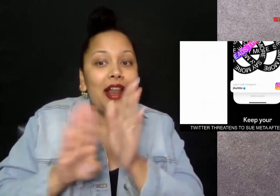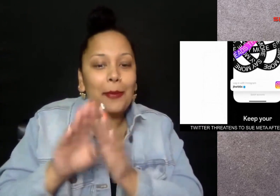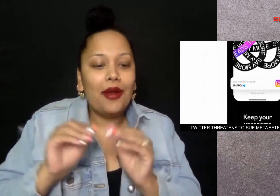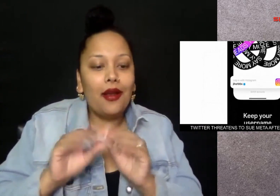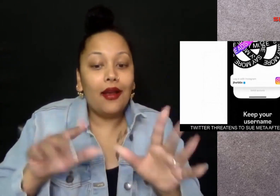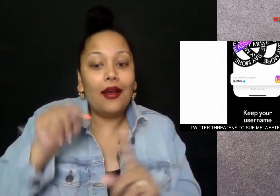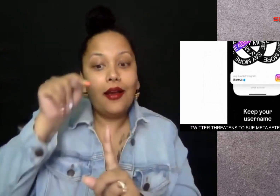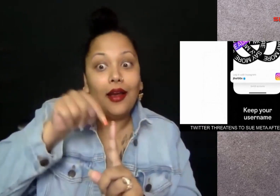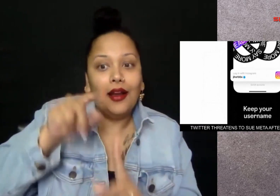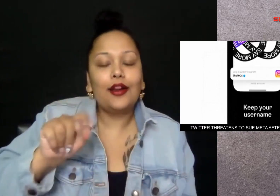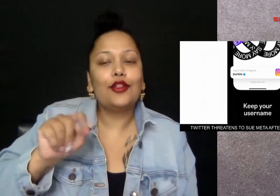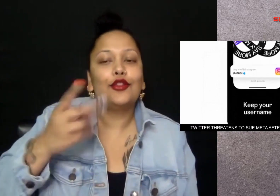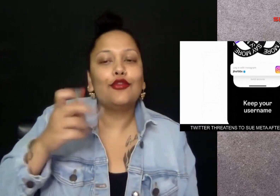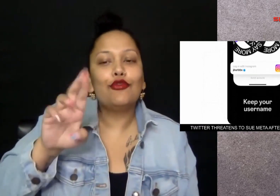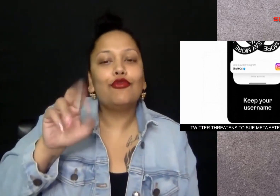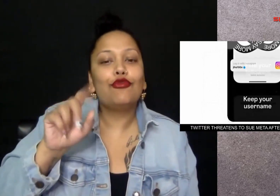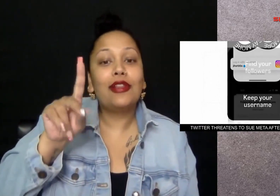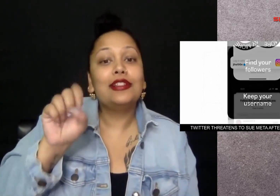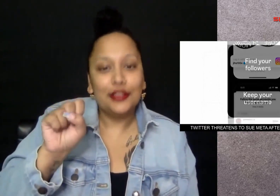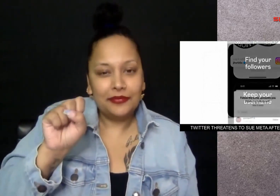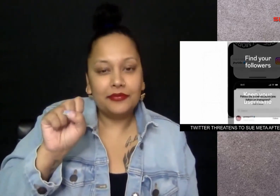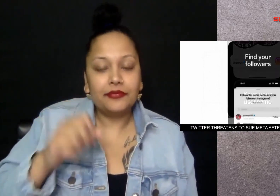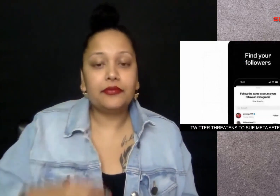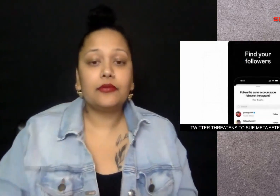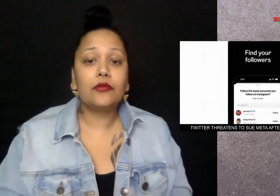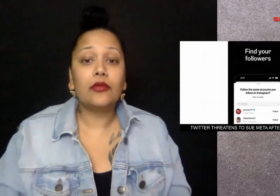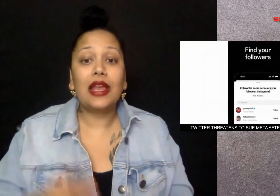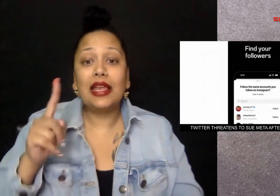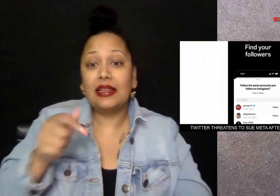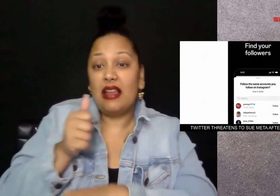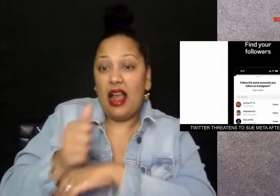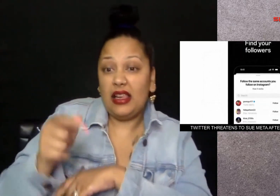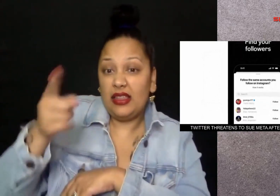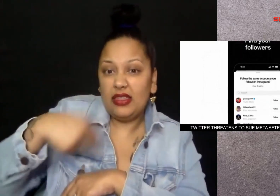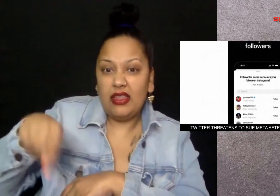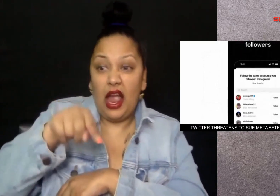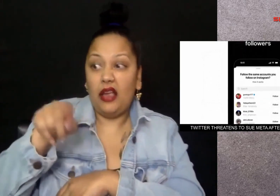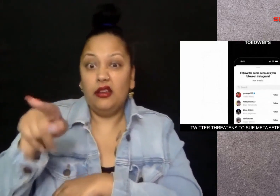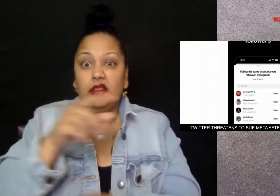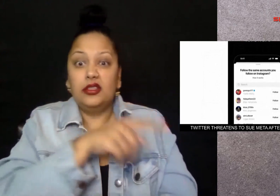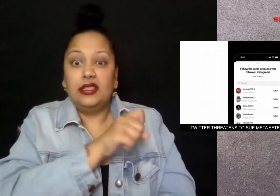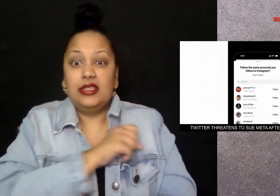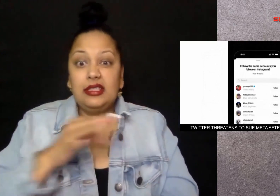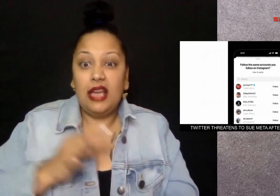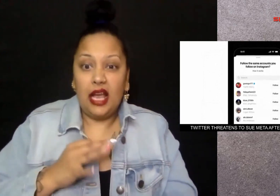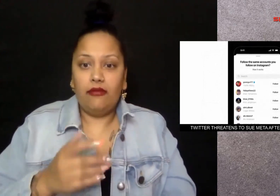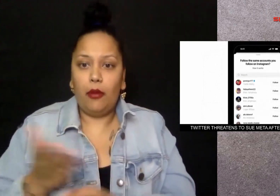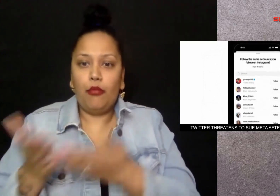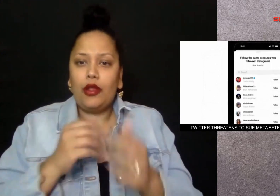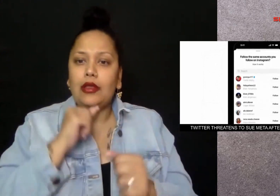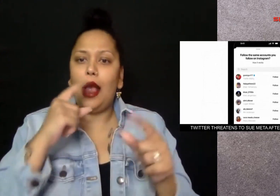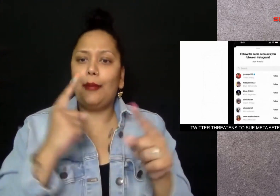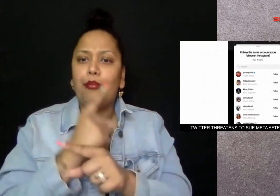and they alleged those employees